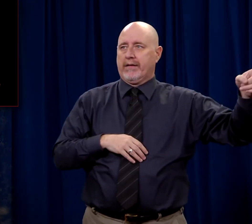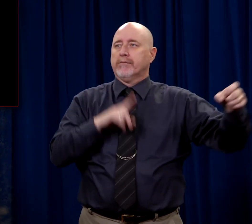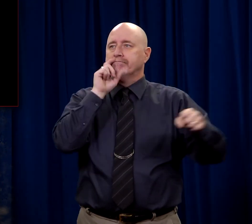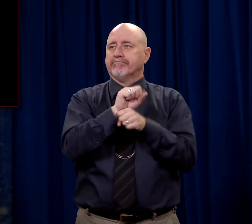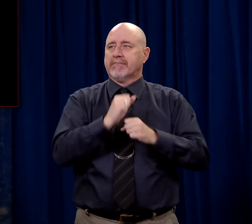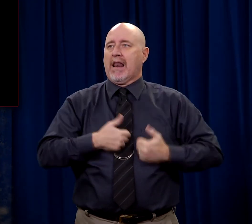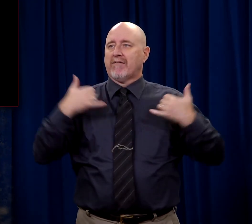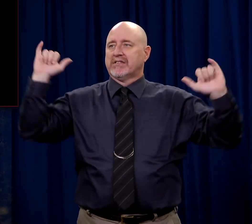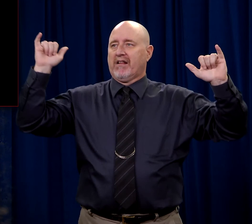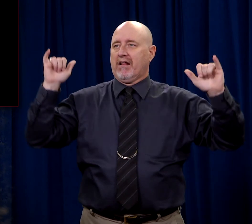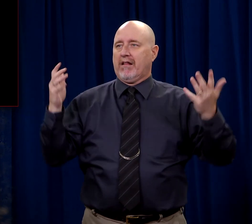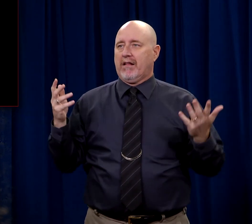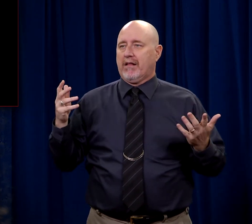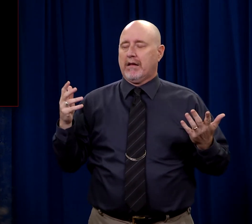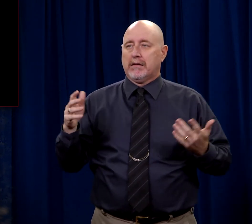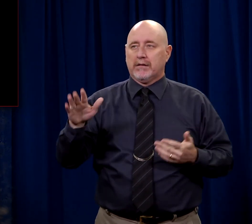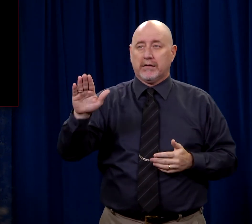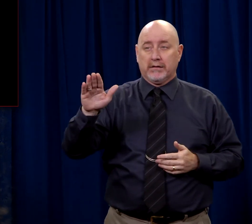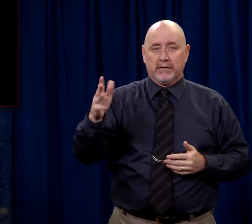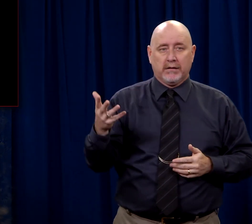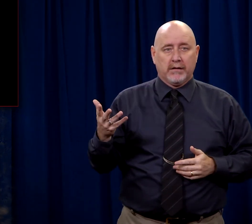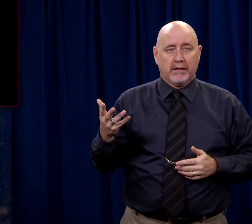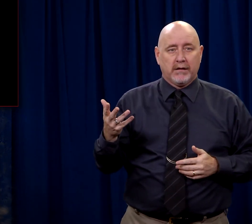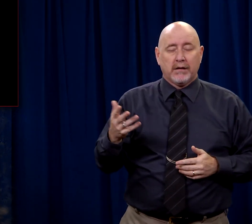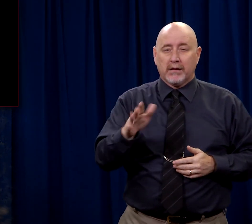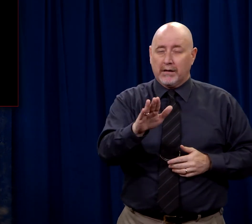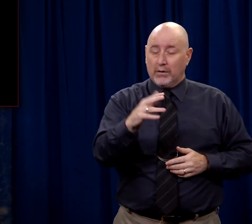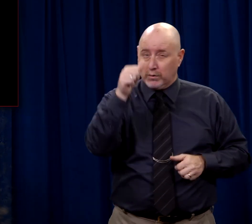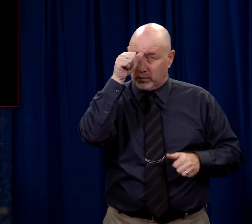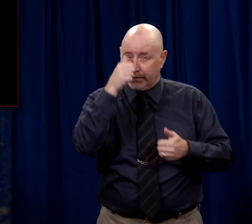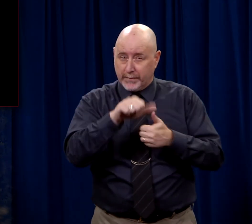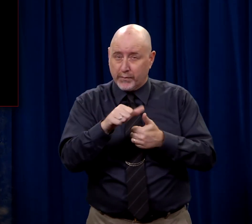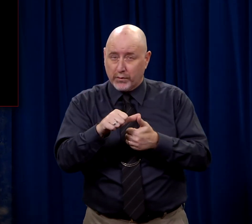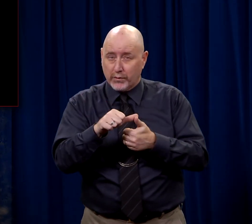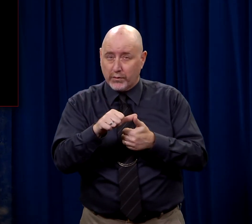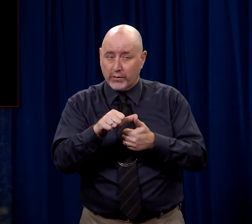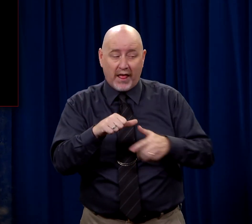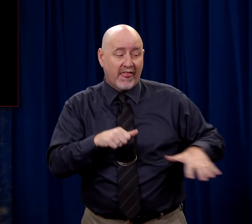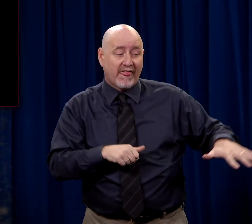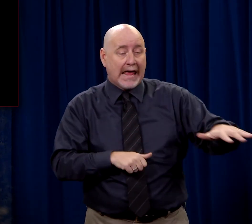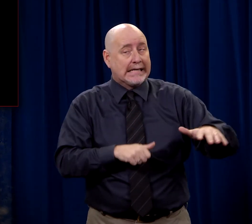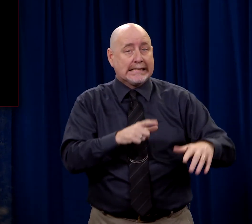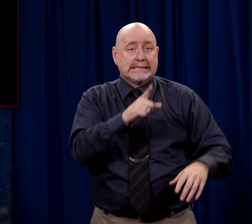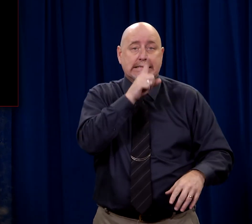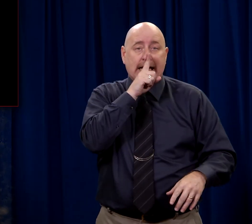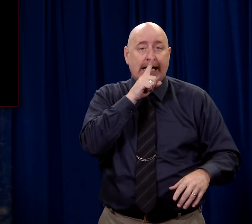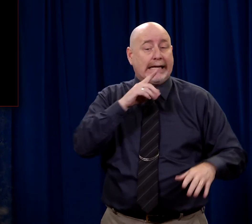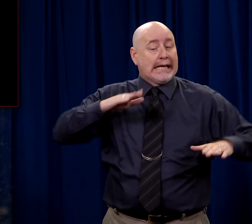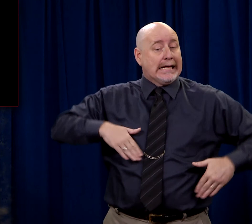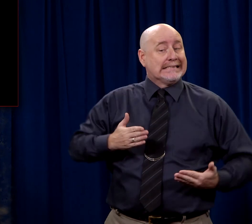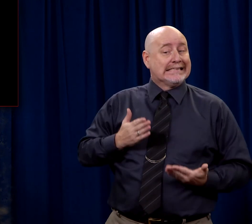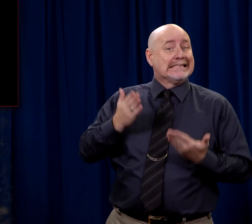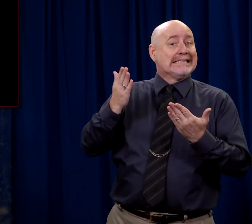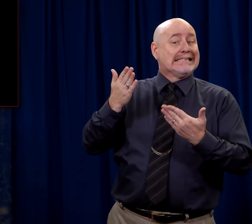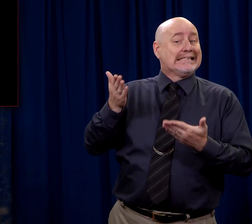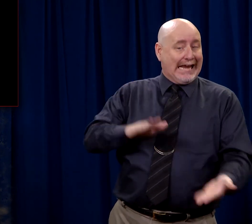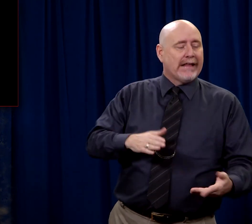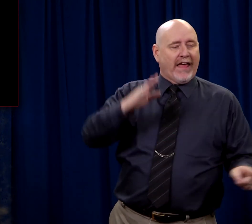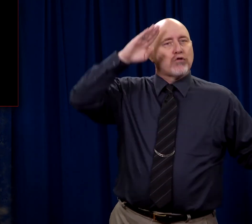that he really is alive after he's dead. Now, I want you to remember that they didn't suggest that he wasn't dead. They knew